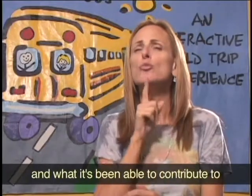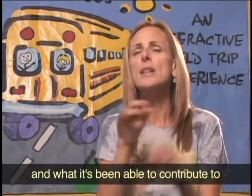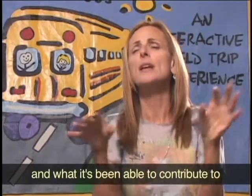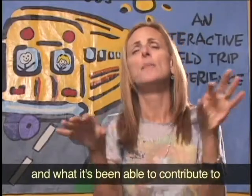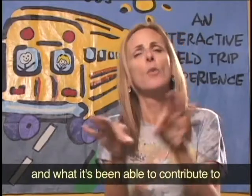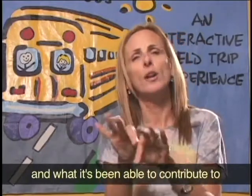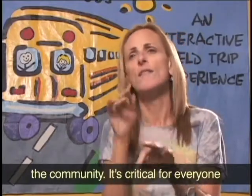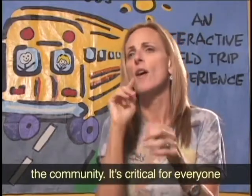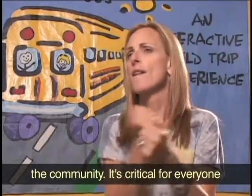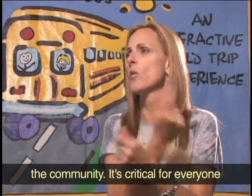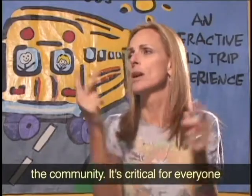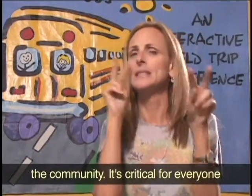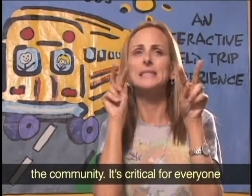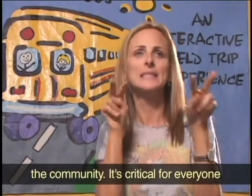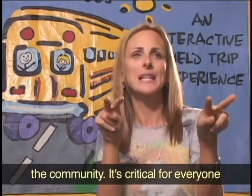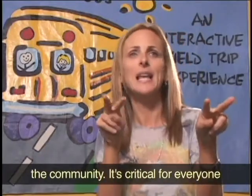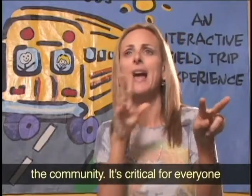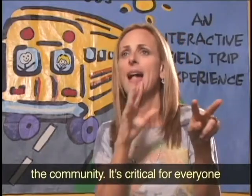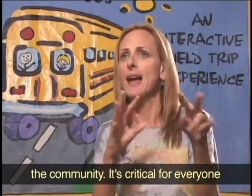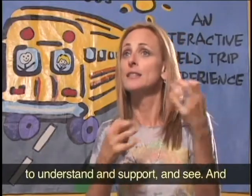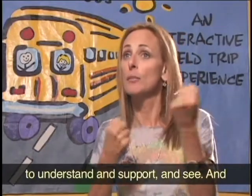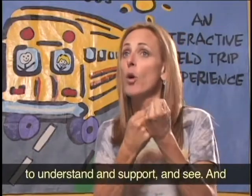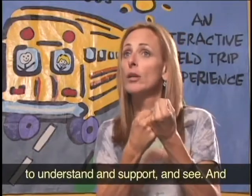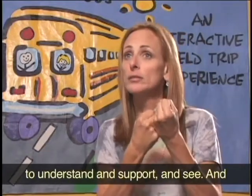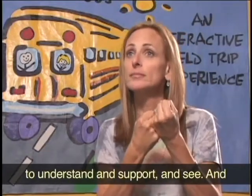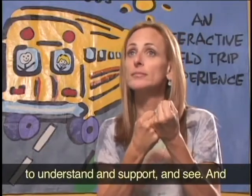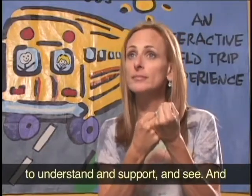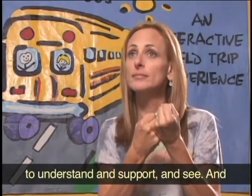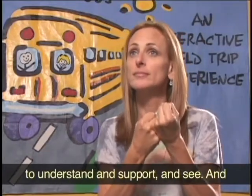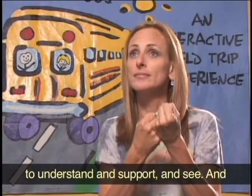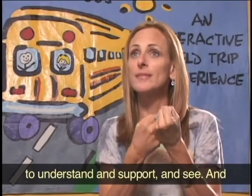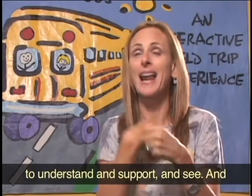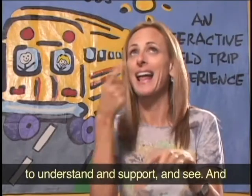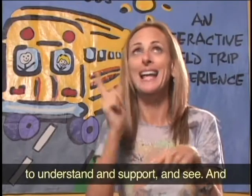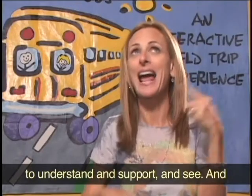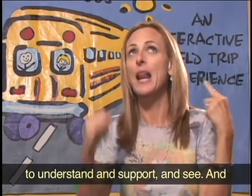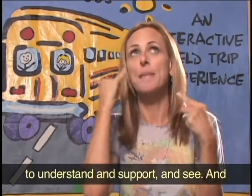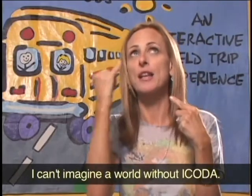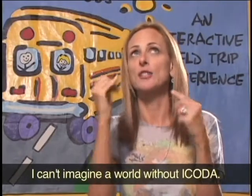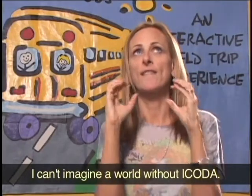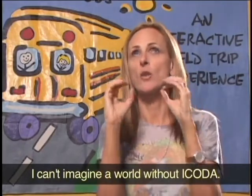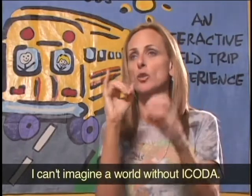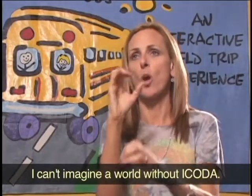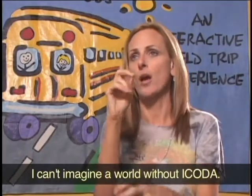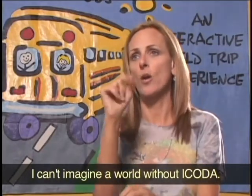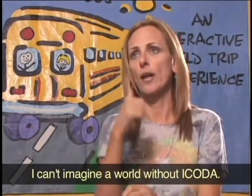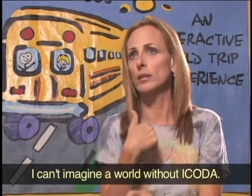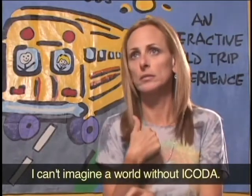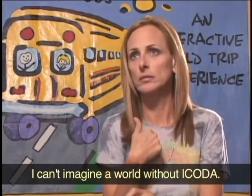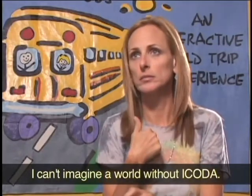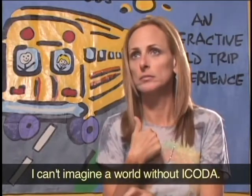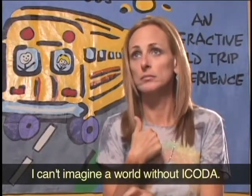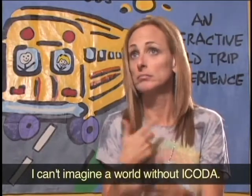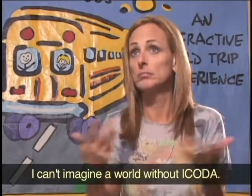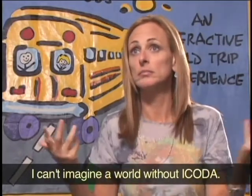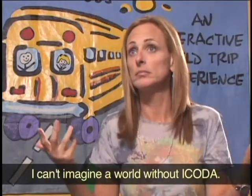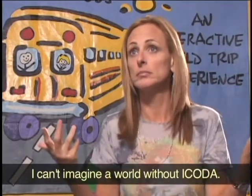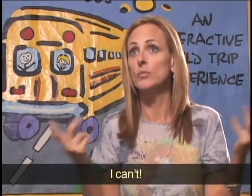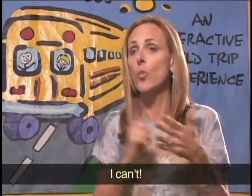contribute to the community. It's critical for everyone to understand and support and see. And I can't imagine a world without ICODA. I